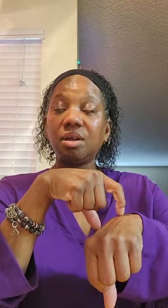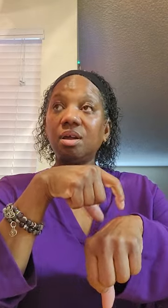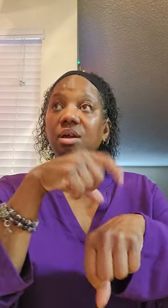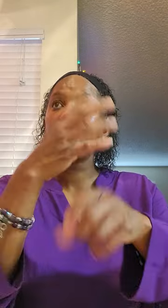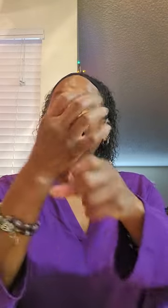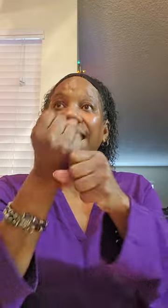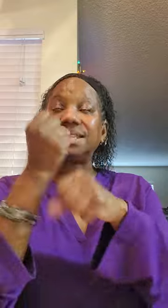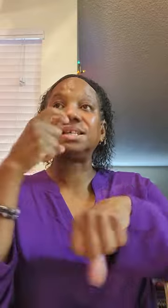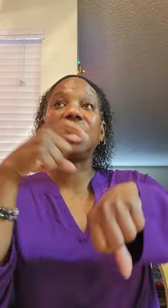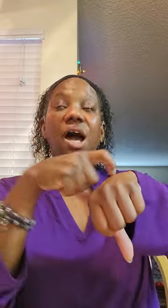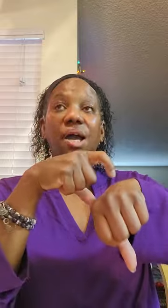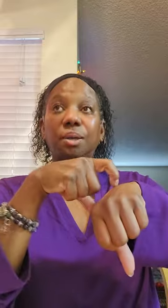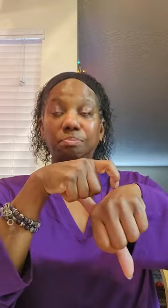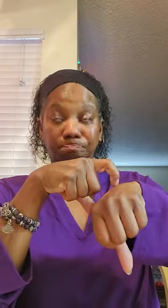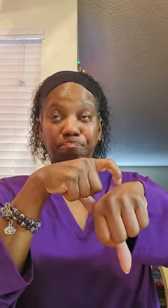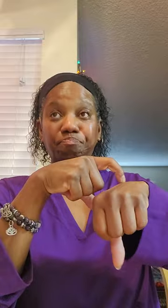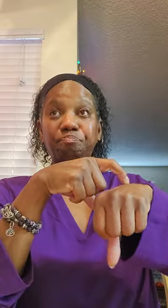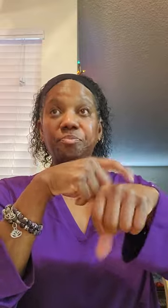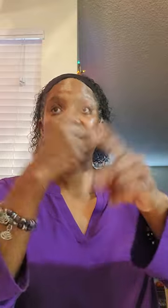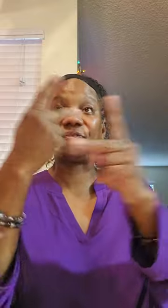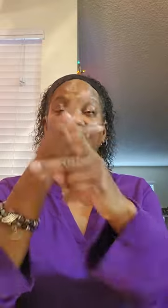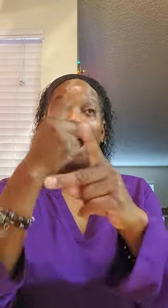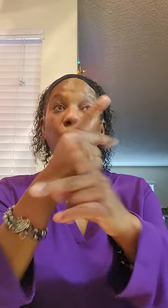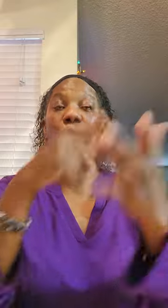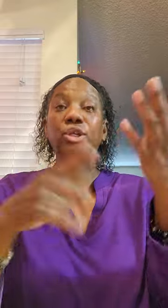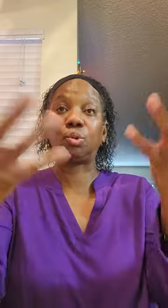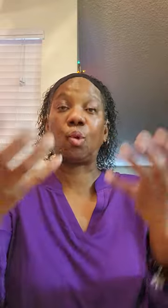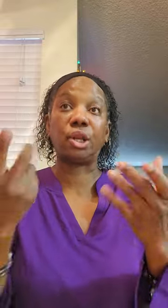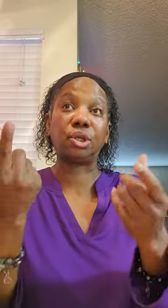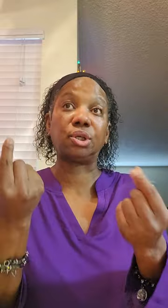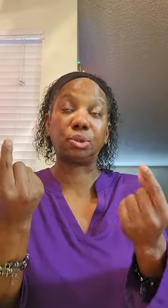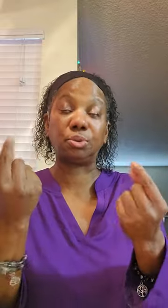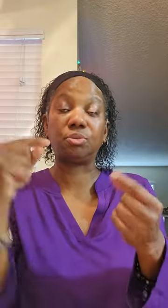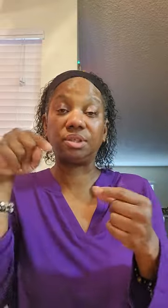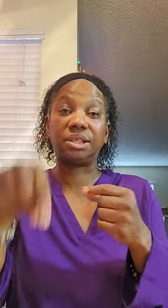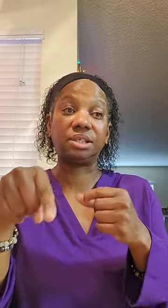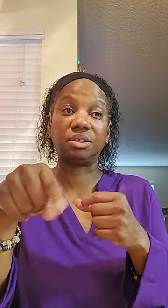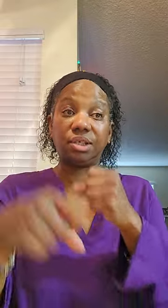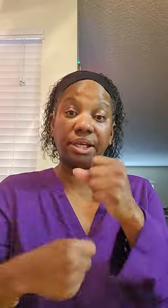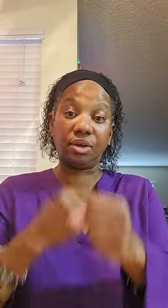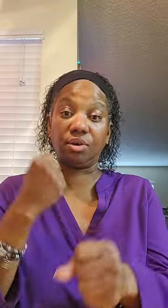Take the time to figure out what you want to do this year.